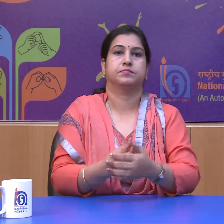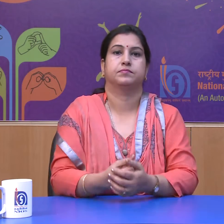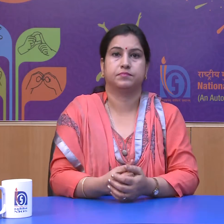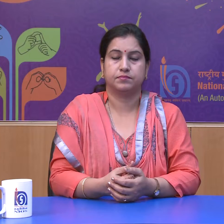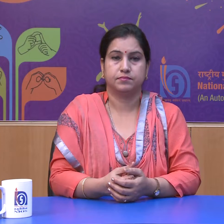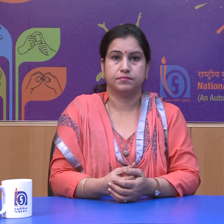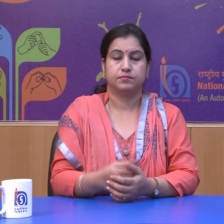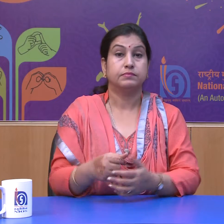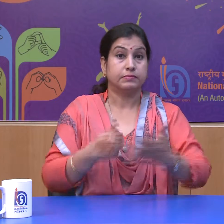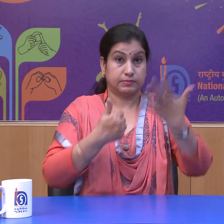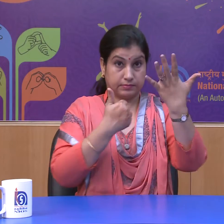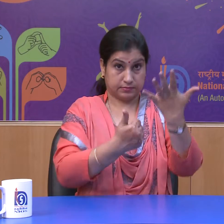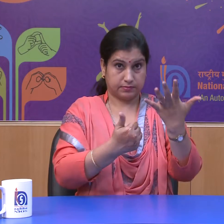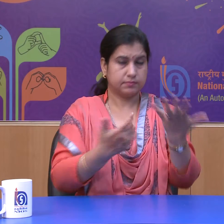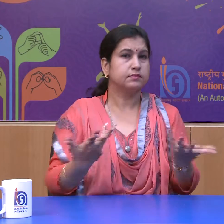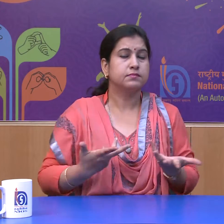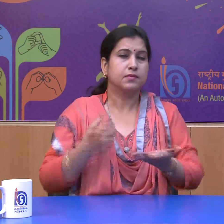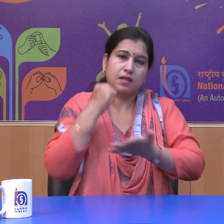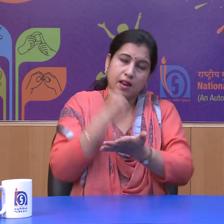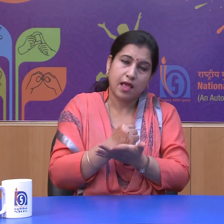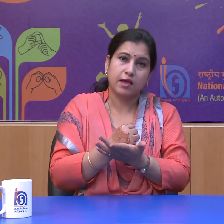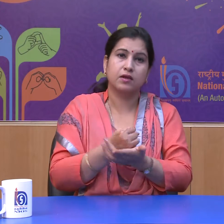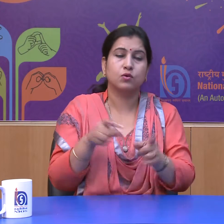Number 6 is right to constitutional remedies.